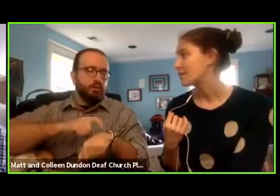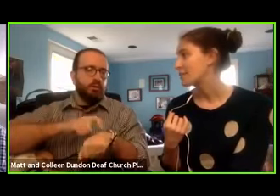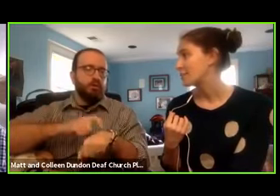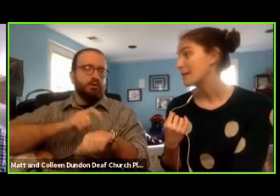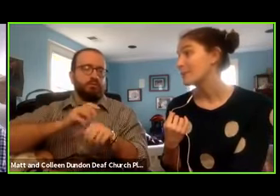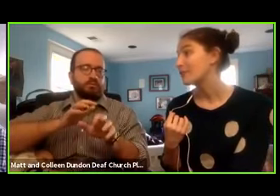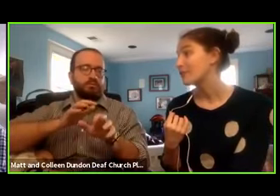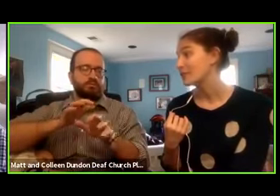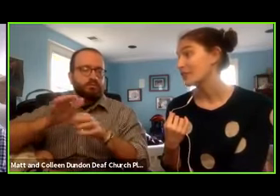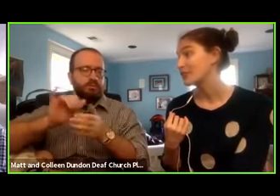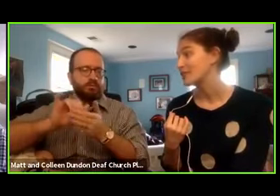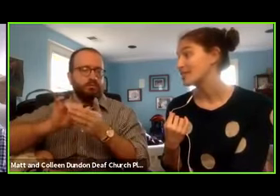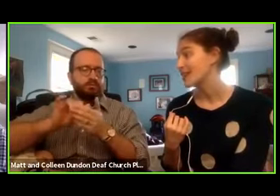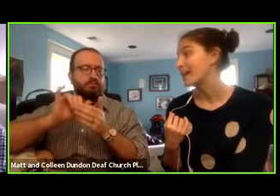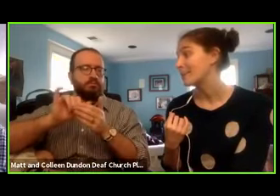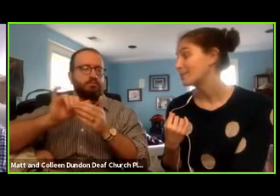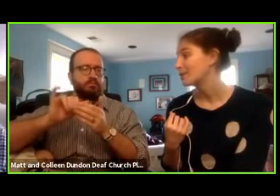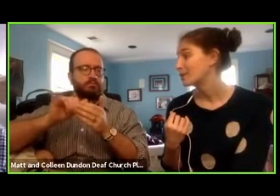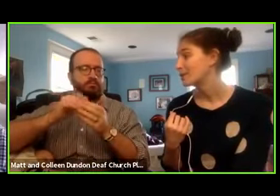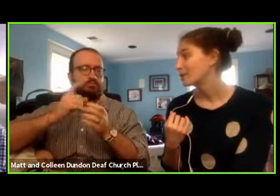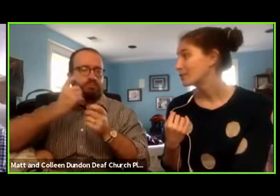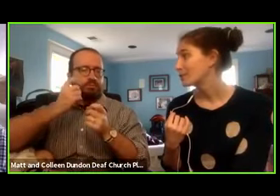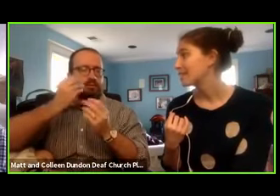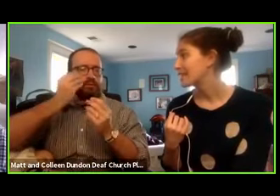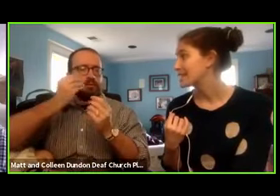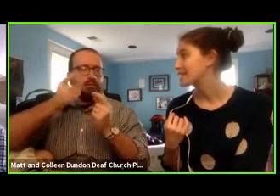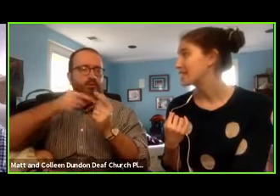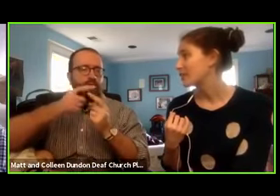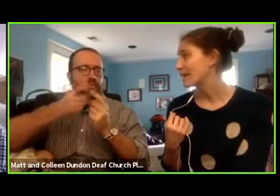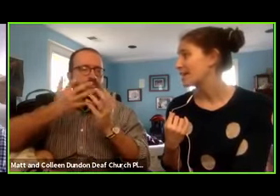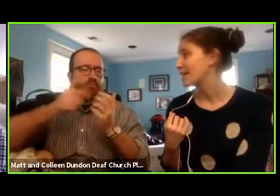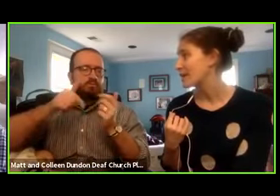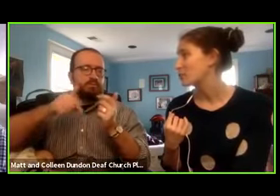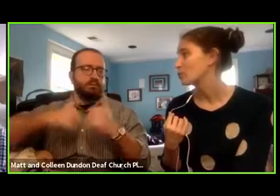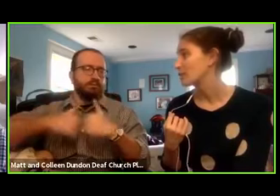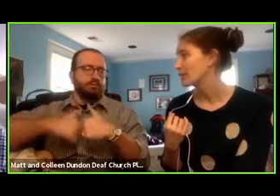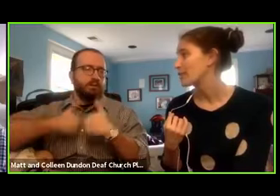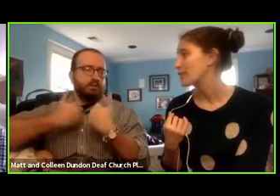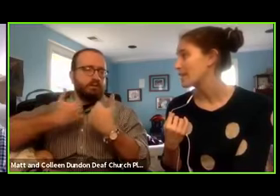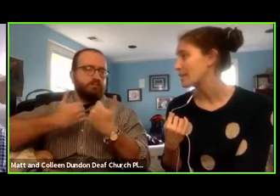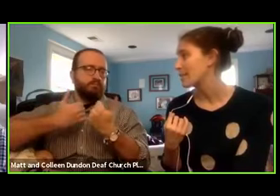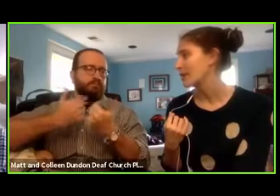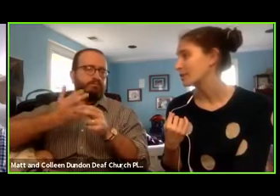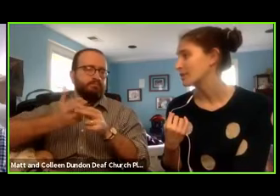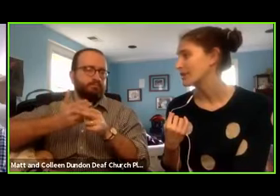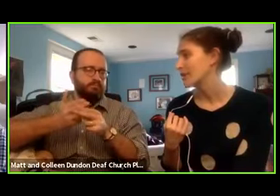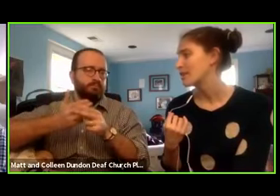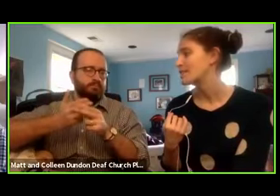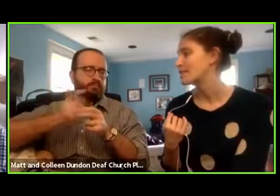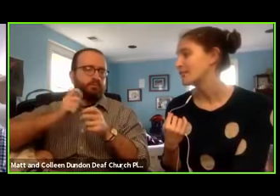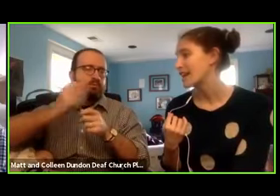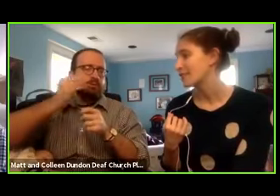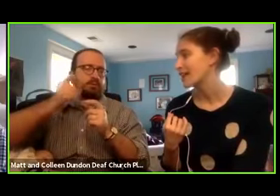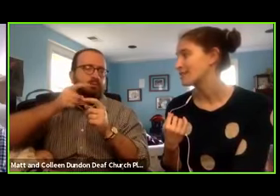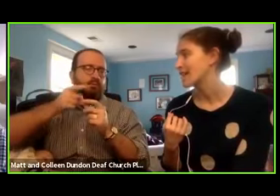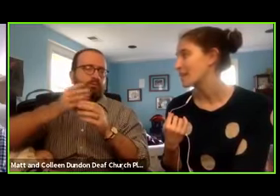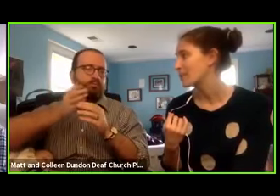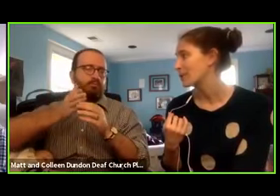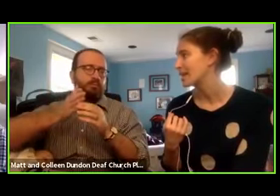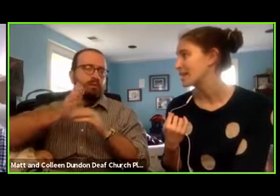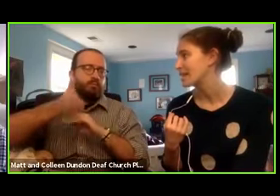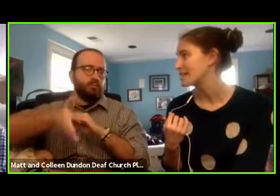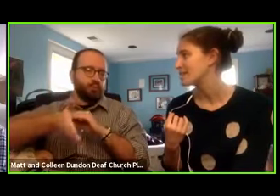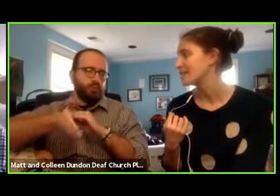death, maybe for the first time, really considering that they would really think about this life, how